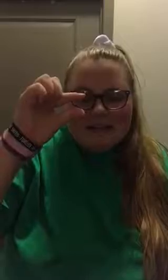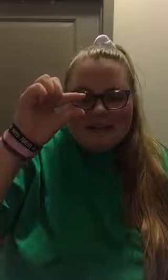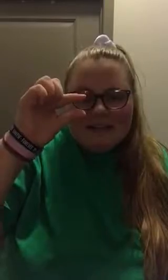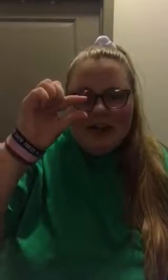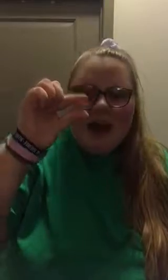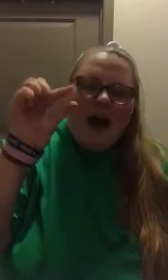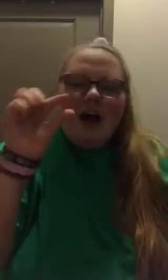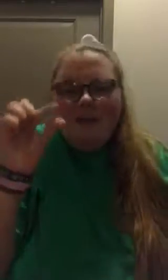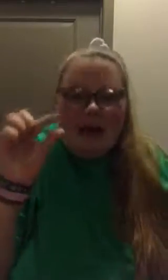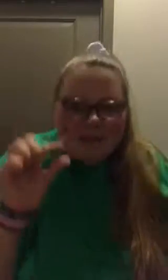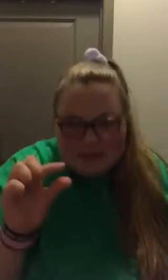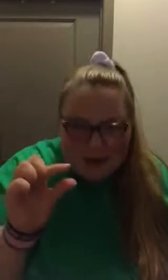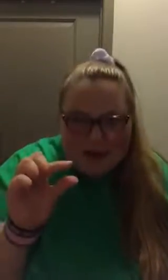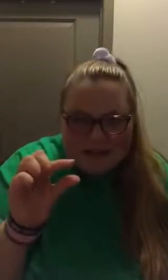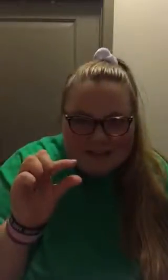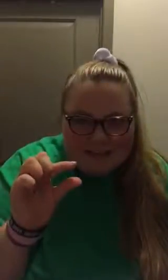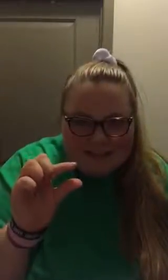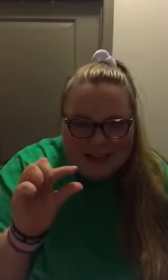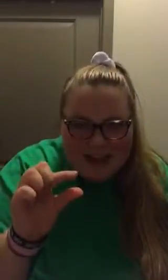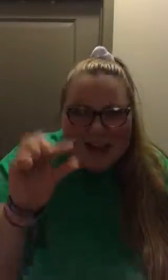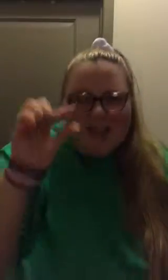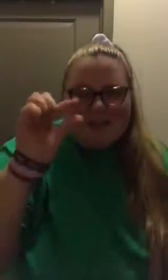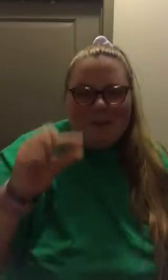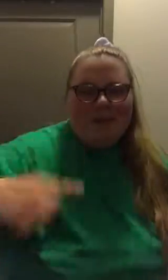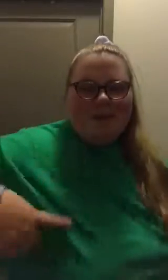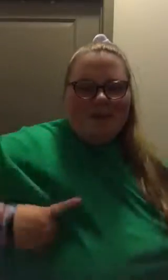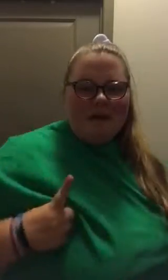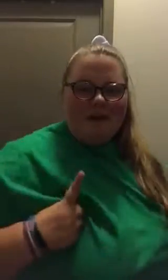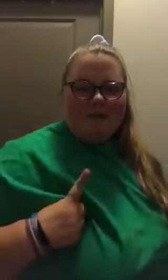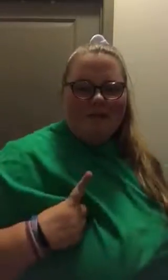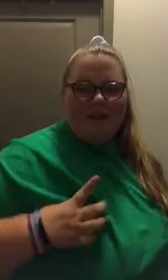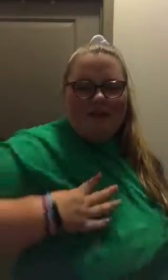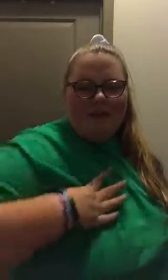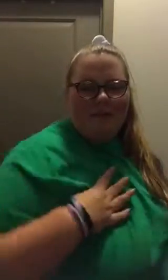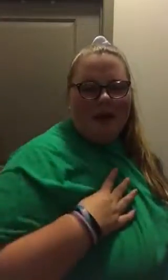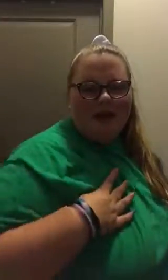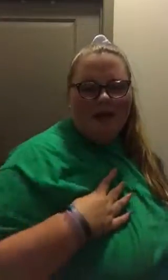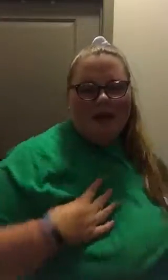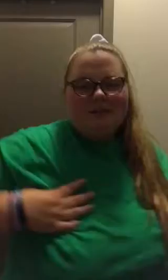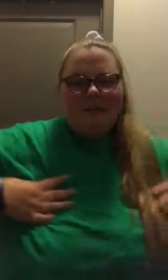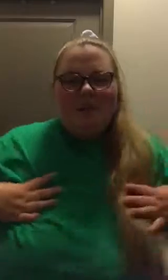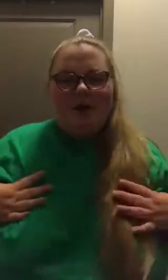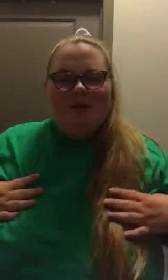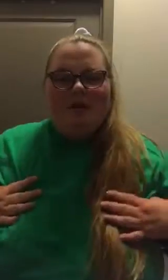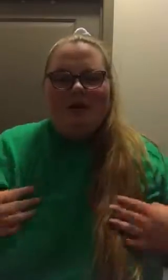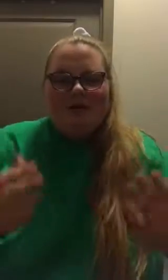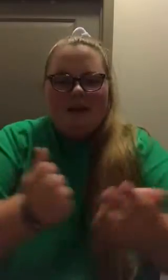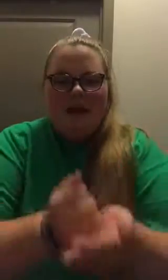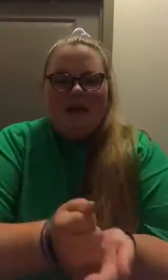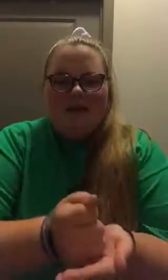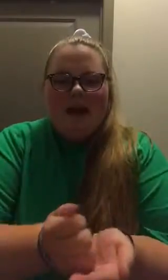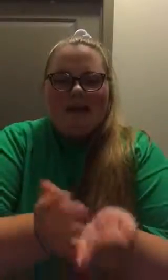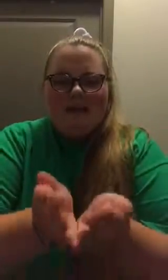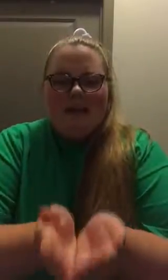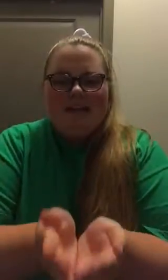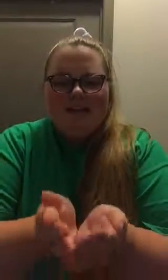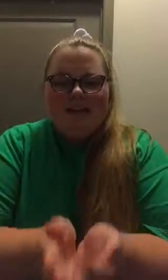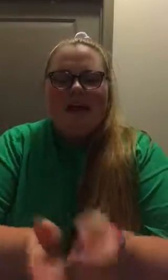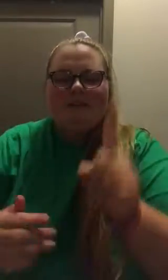a rattling spot And the spots on the feather, and the feathers on the wing And the wings on the bird, and the birds, and the egg, and the eggs, and the nest And the nest